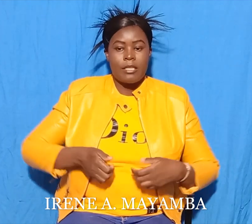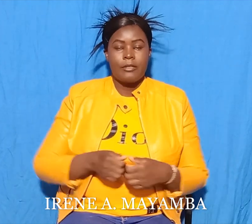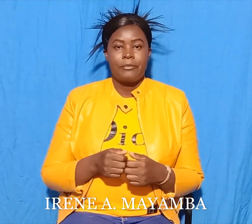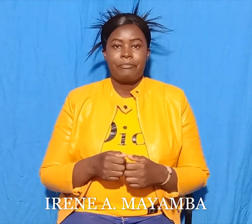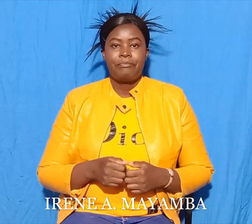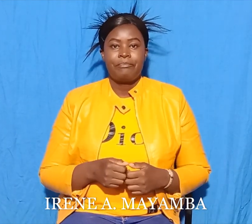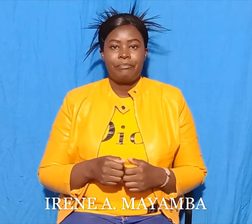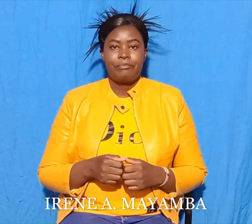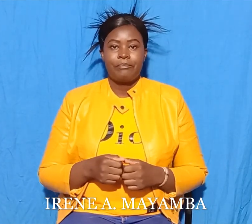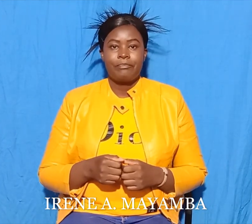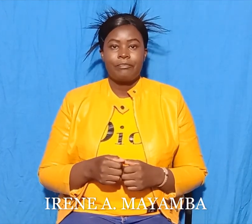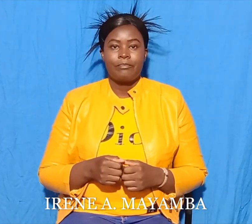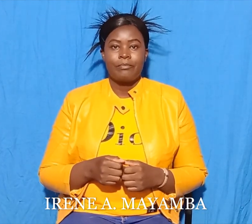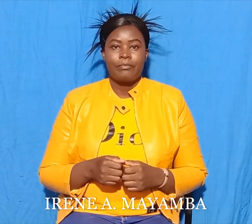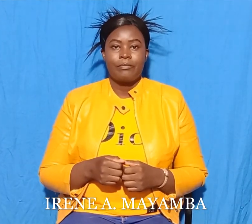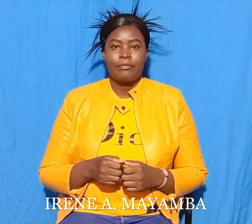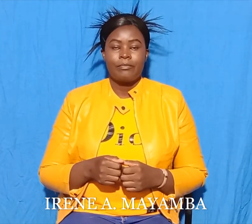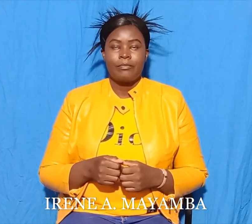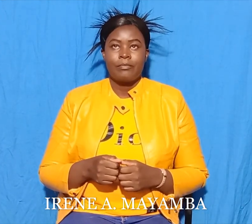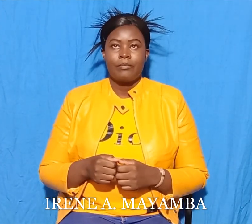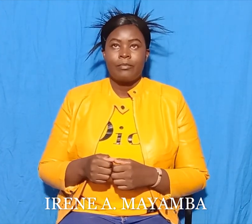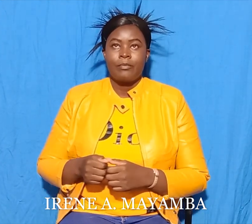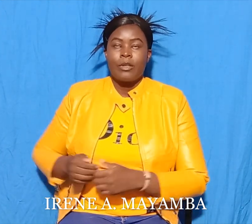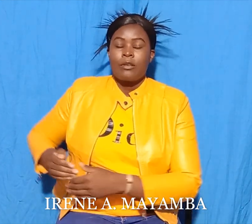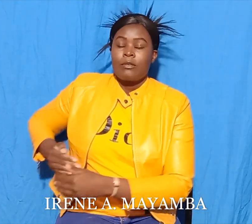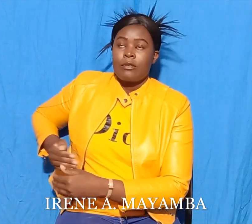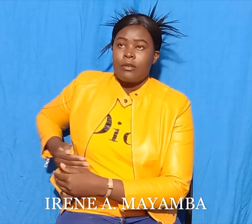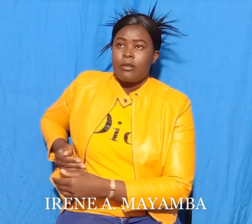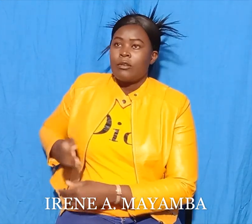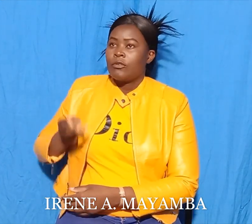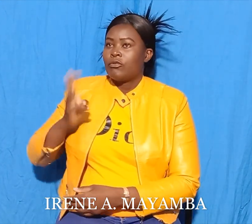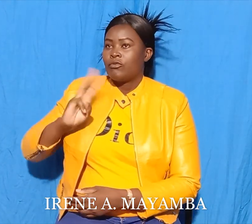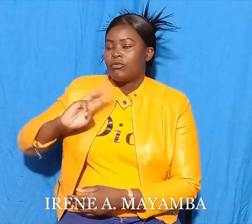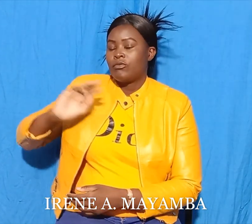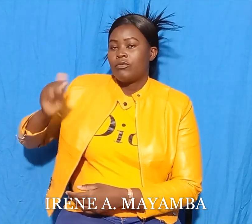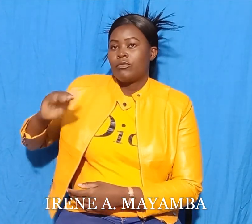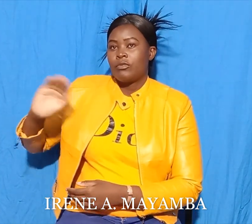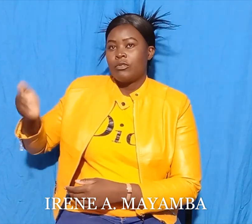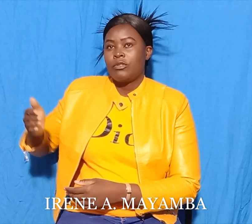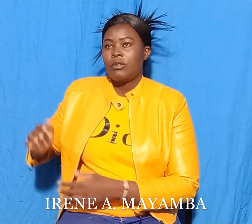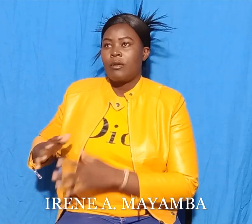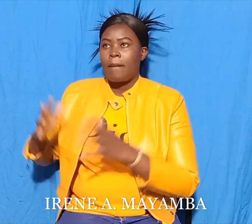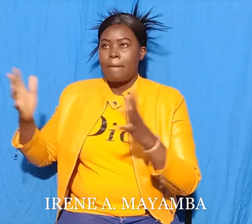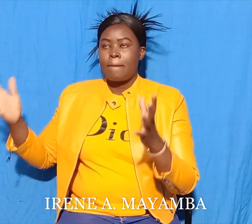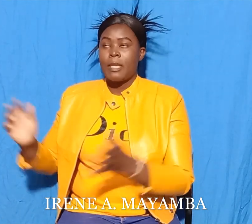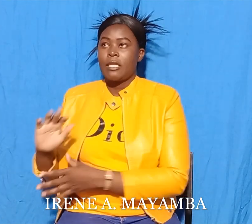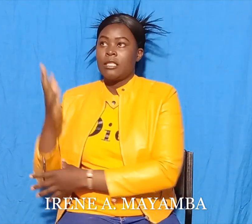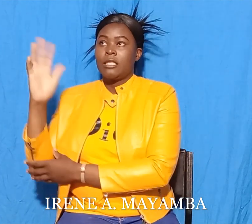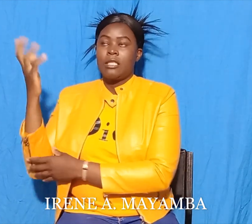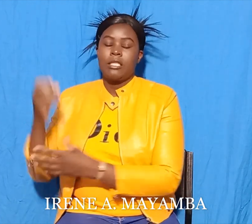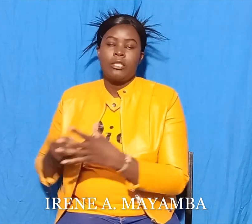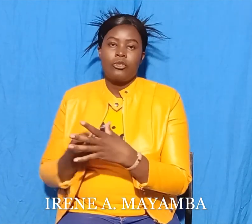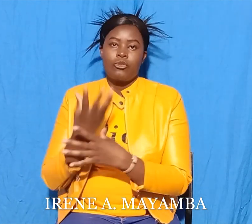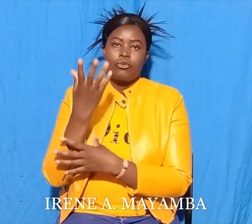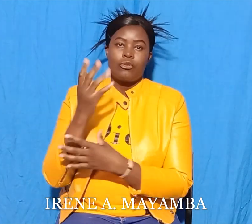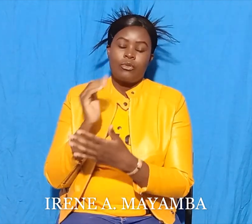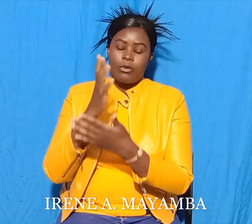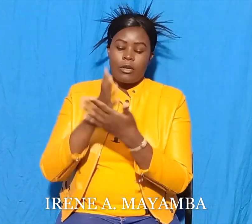There grew a big tree by the ocean. Half of its branches were over the land and the other half